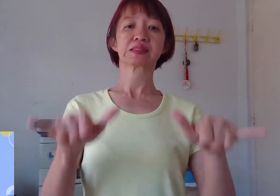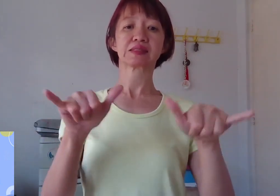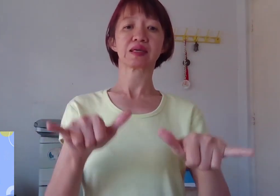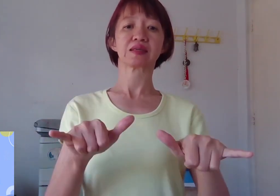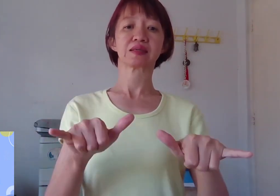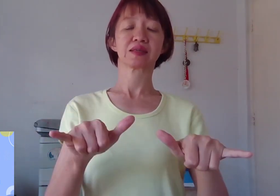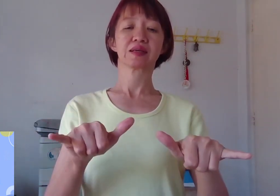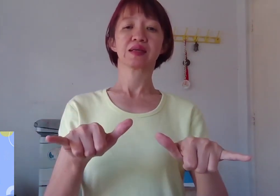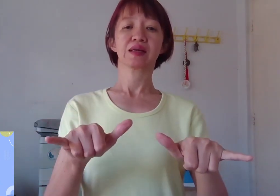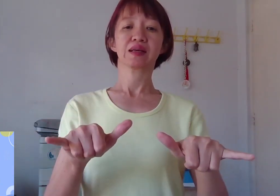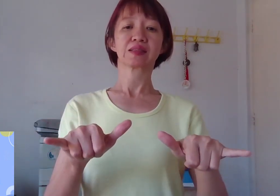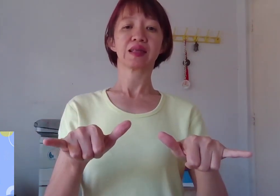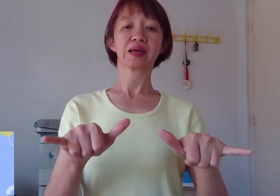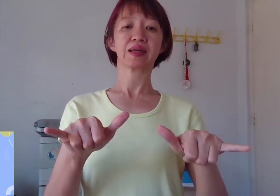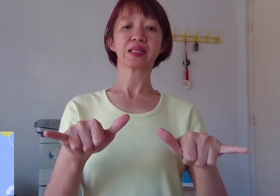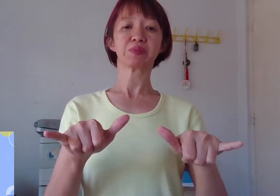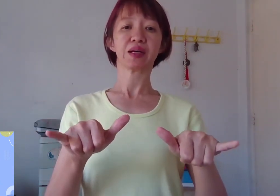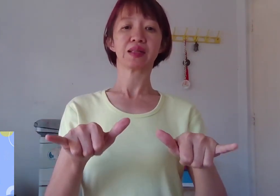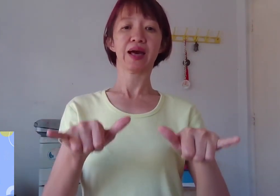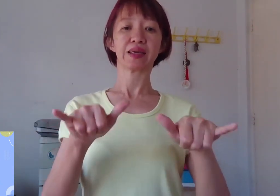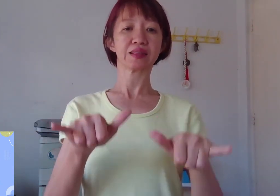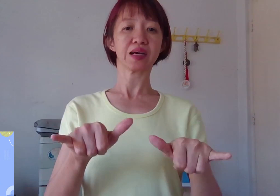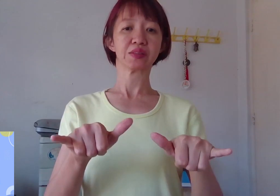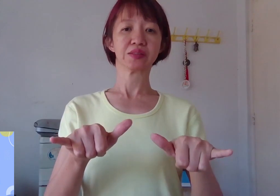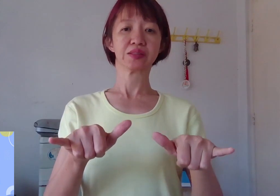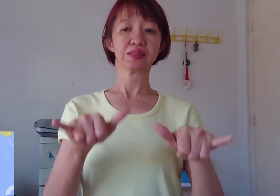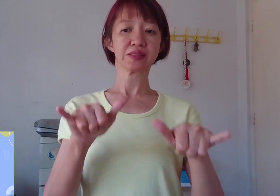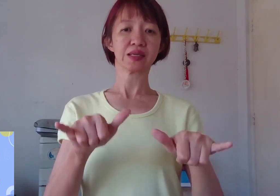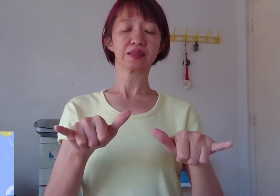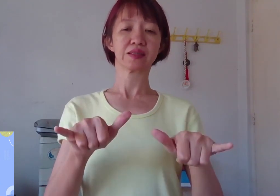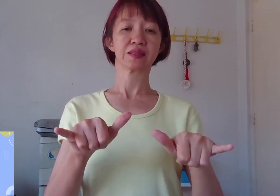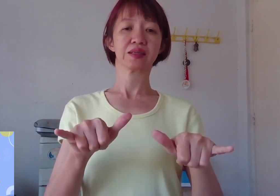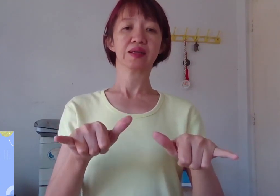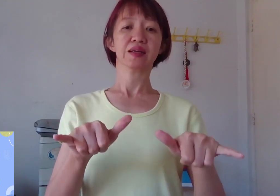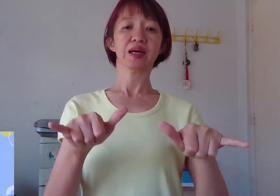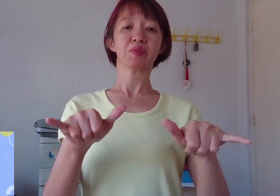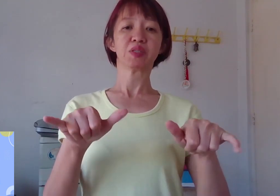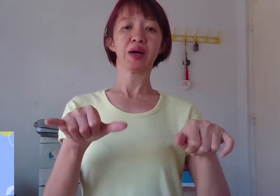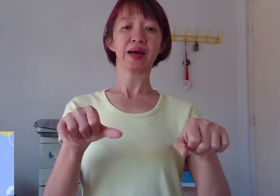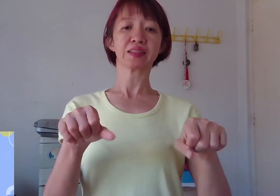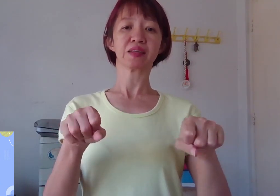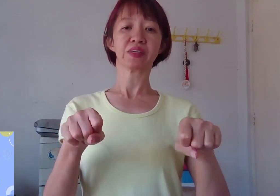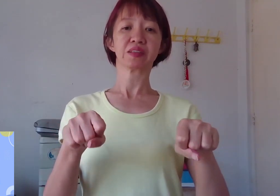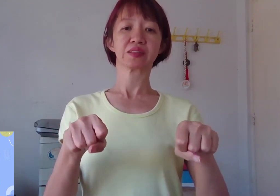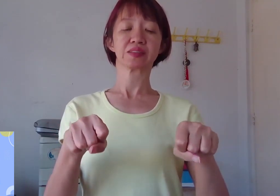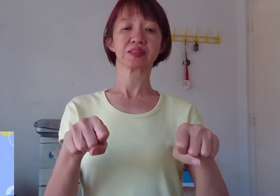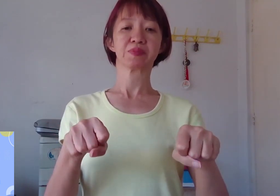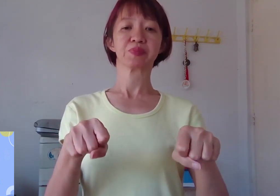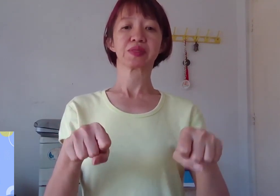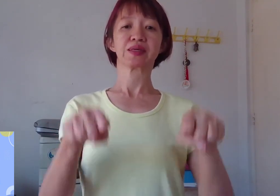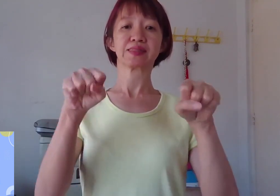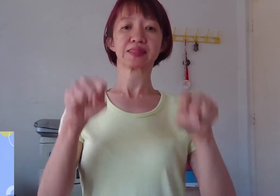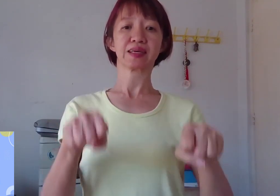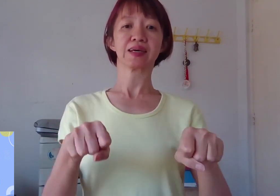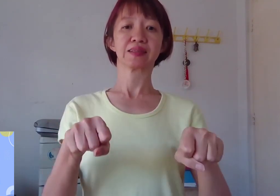it's STAY. It's like an animal lying down. Stay. And when you hide the fingers, it's CAN.